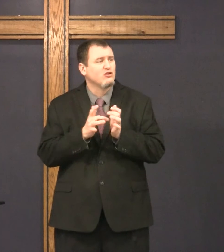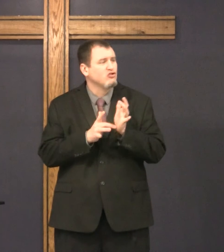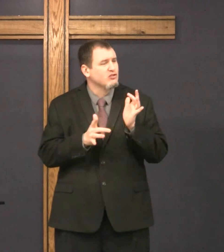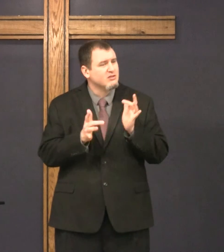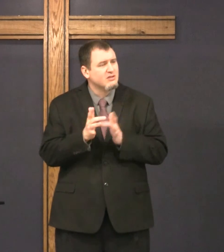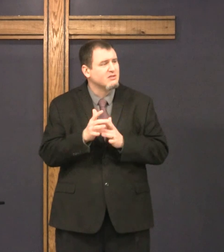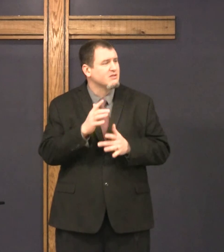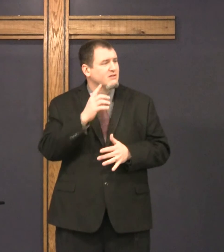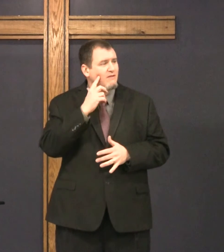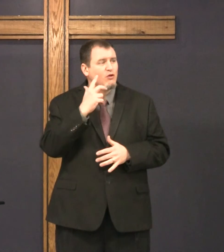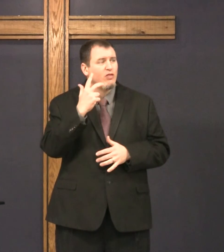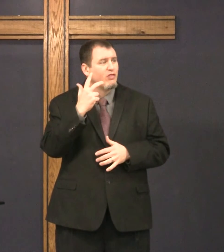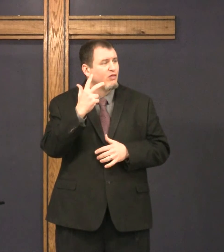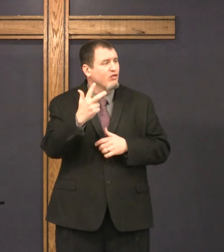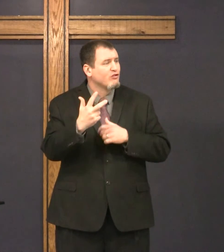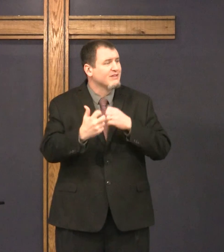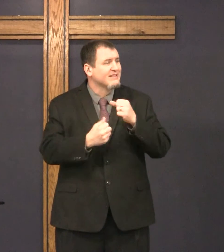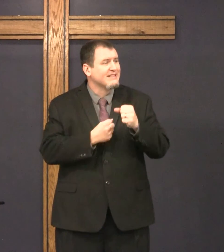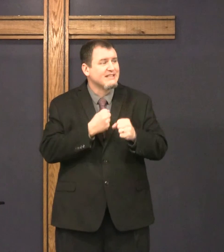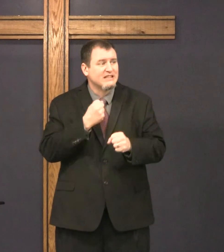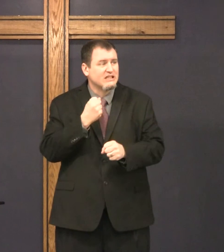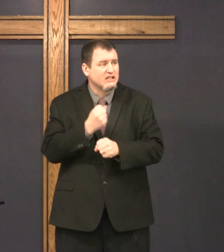who had lived with Jesus for three years.